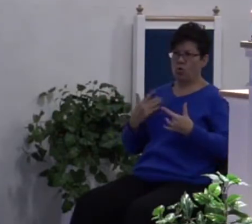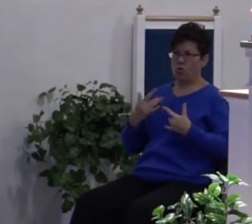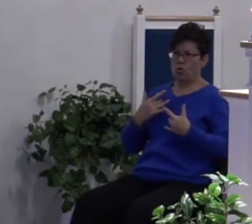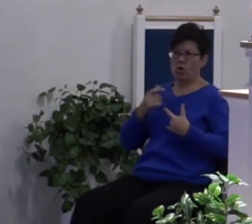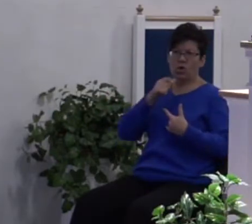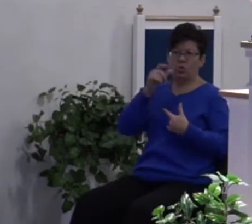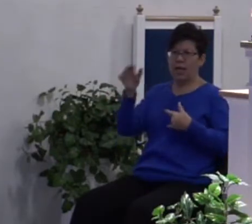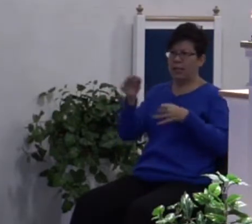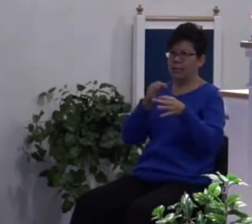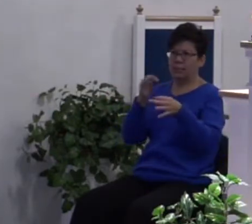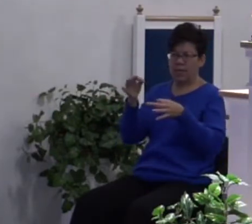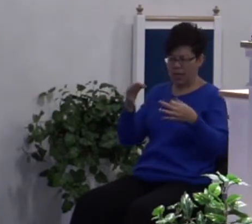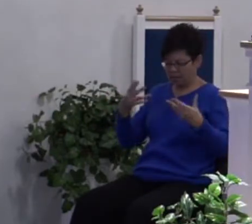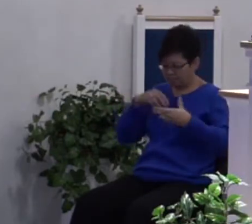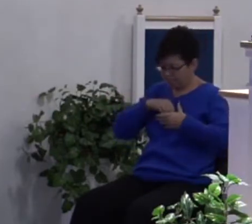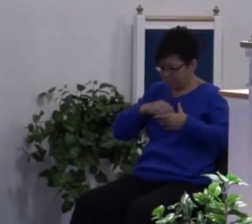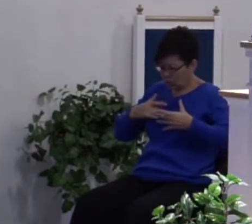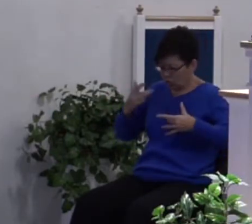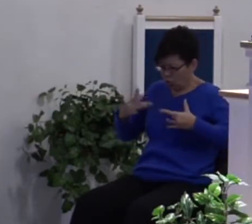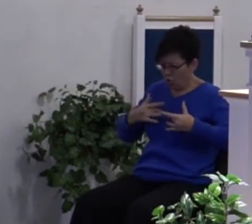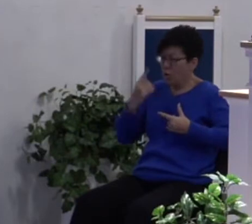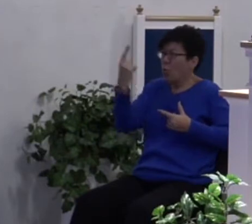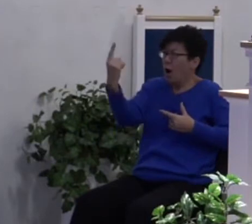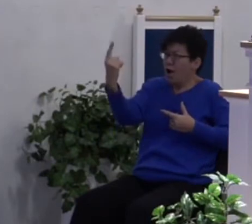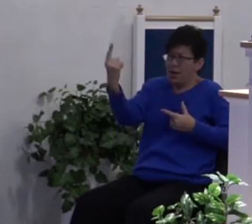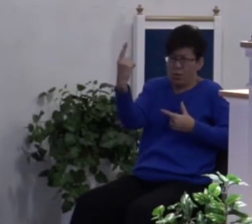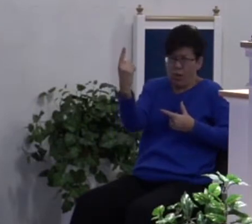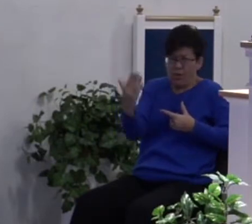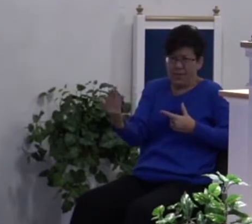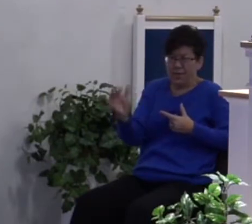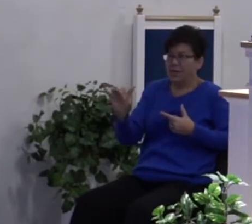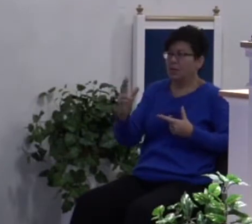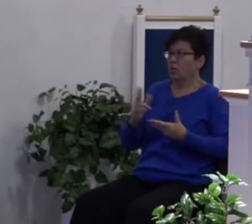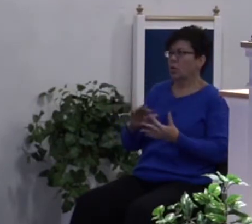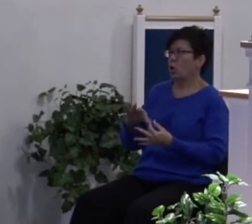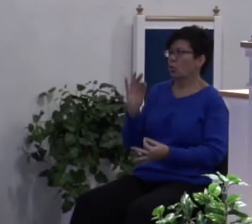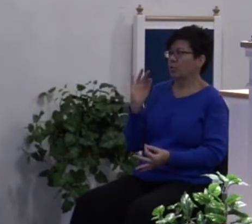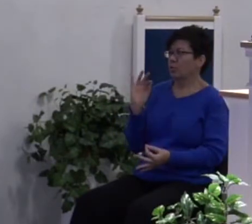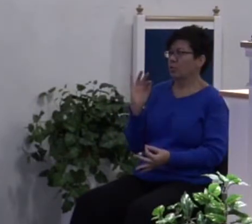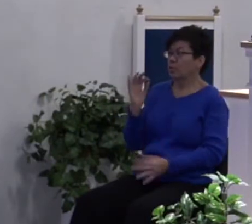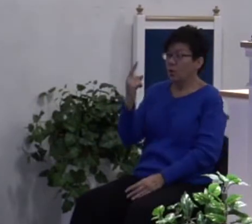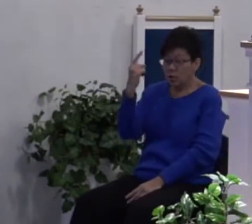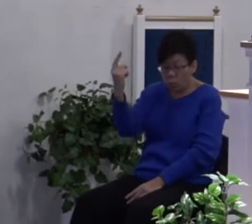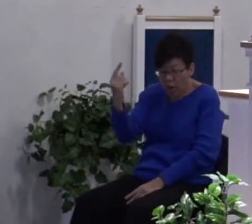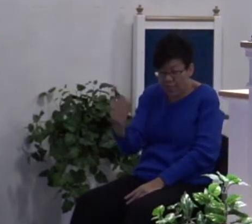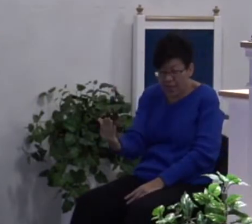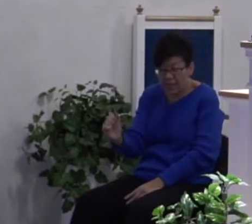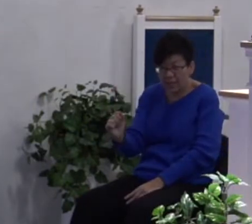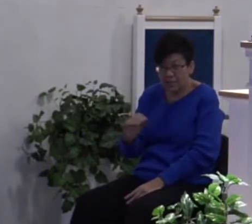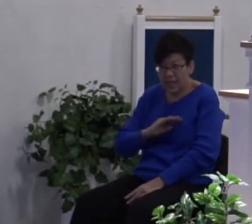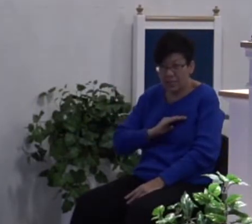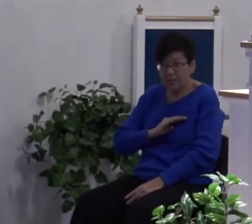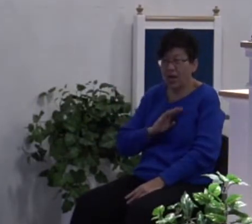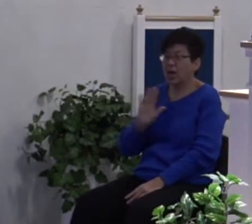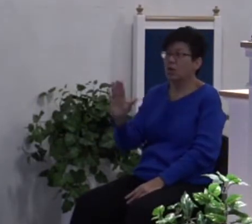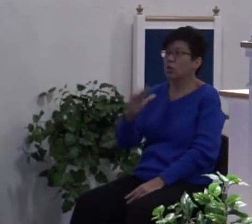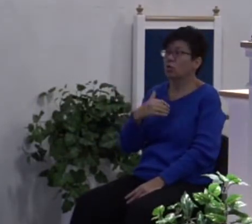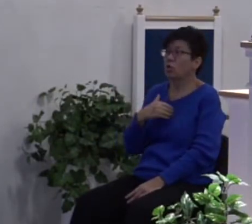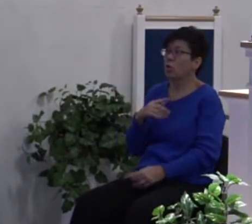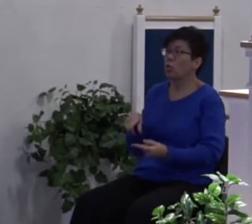unspeakable and full of glory. Only one thing can do that and that's the Holy Ghost. Only one thing can satisfy your soul when it's hungry